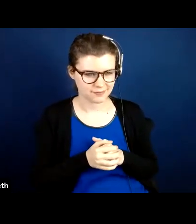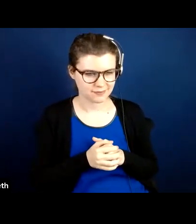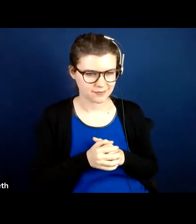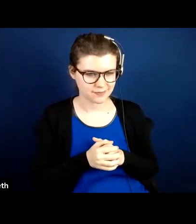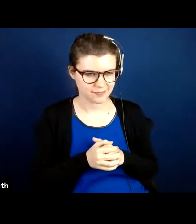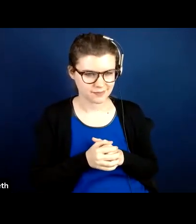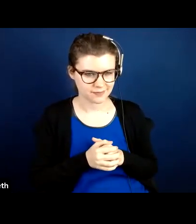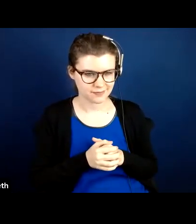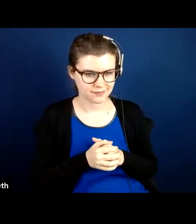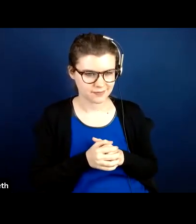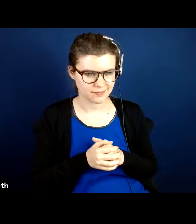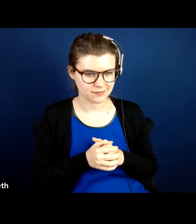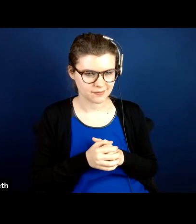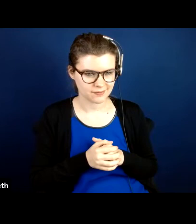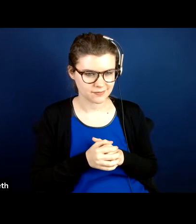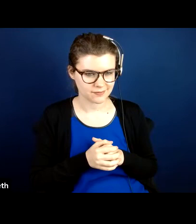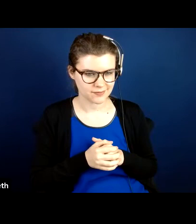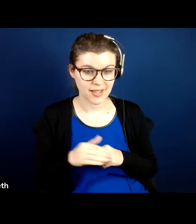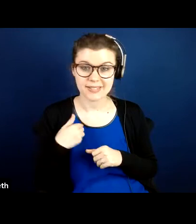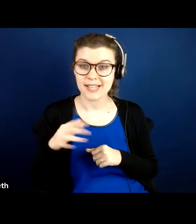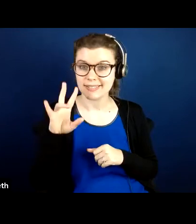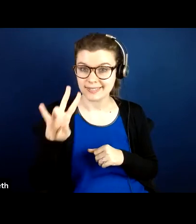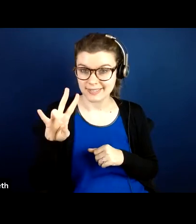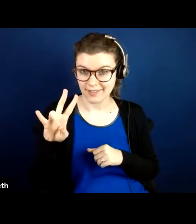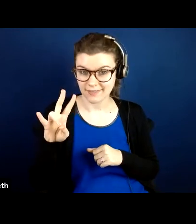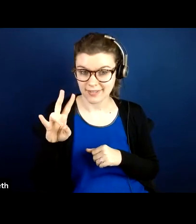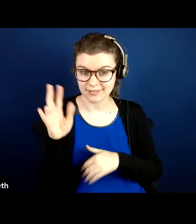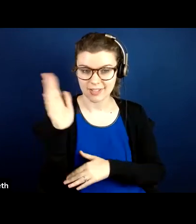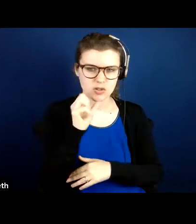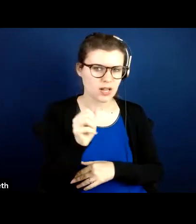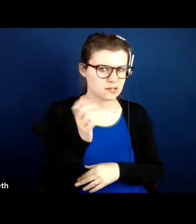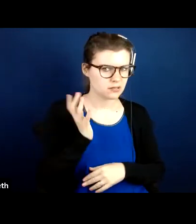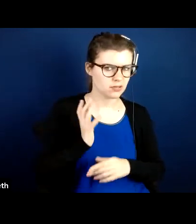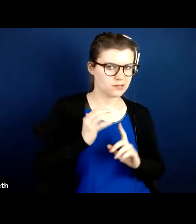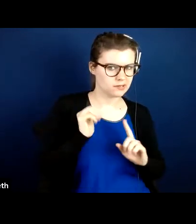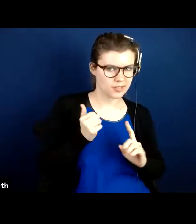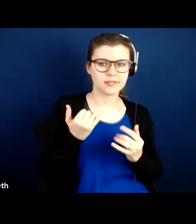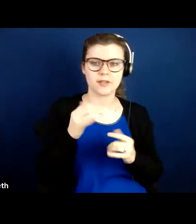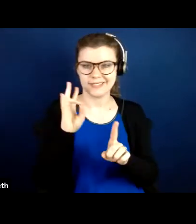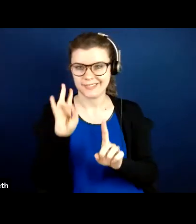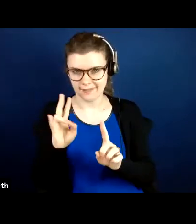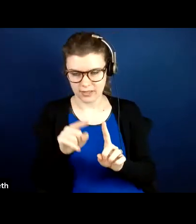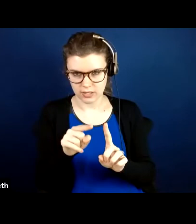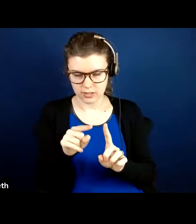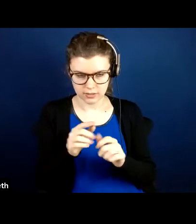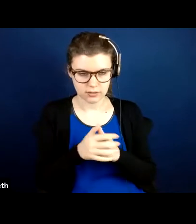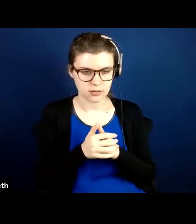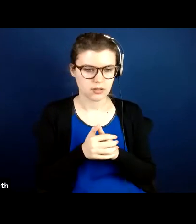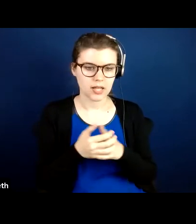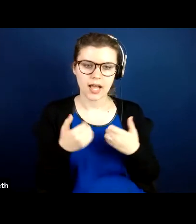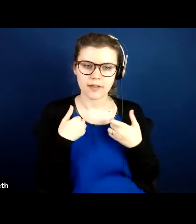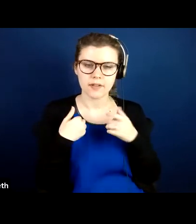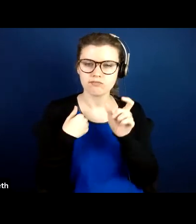little bit. It has only one, two, it has seven sessions instead of 10, and it has thumbnails with the session topics